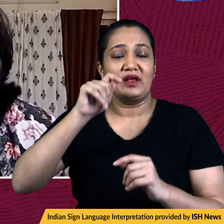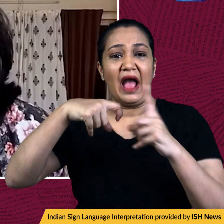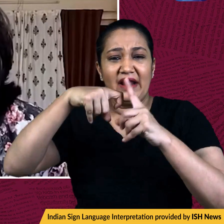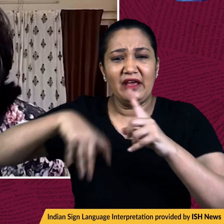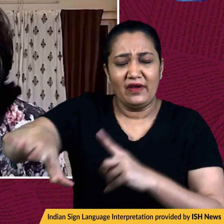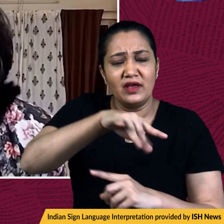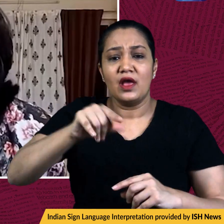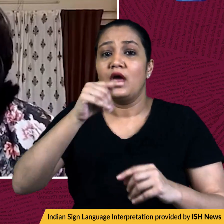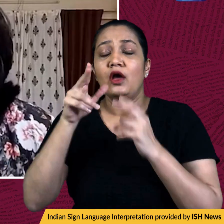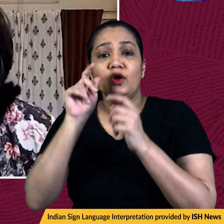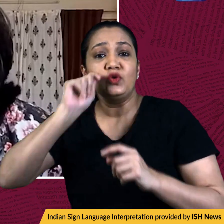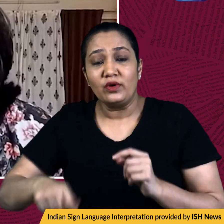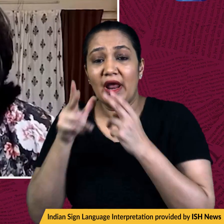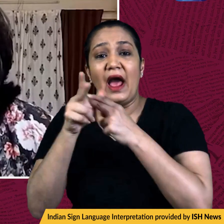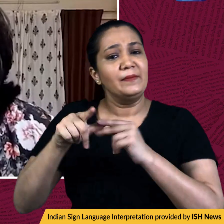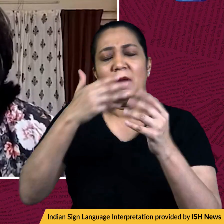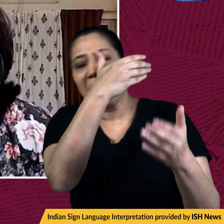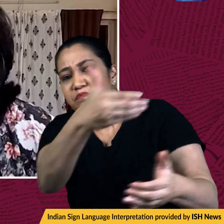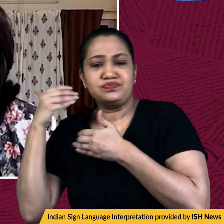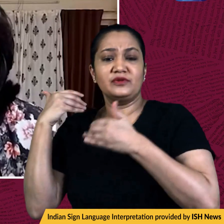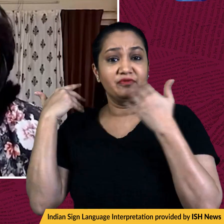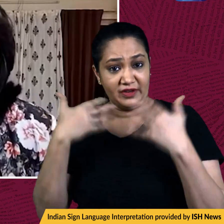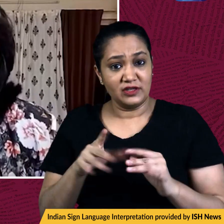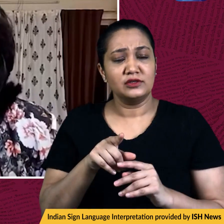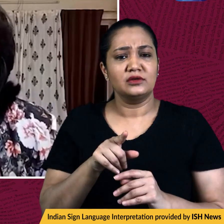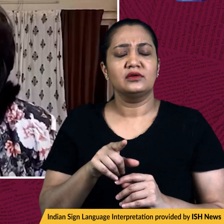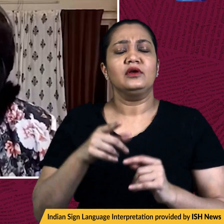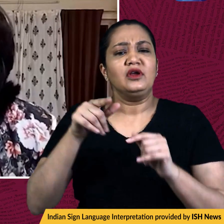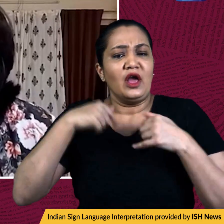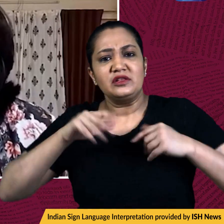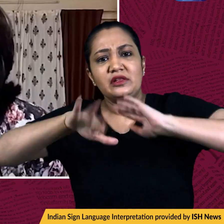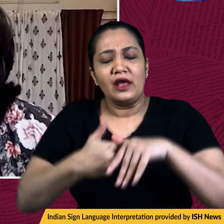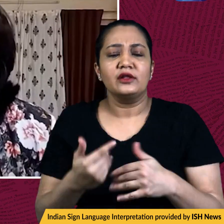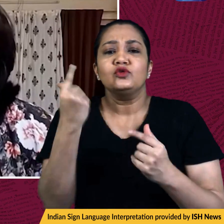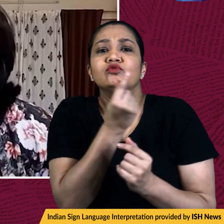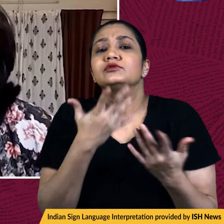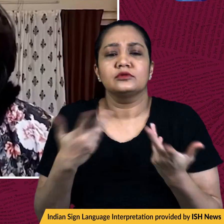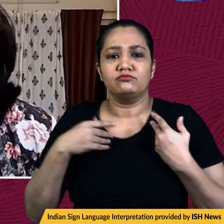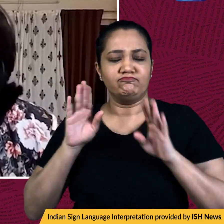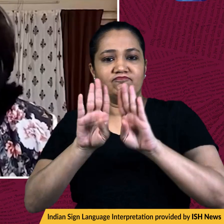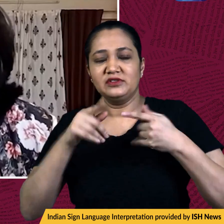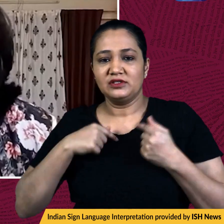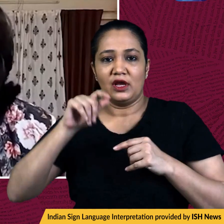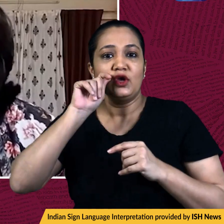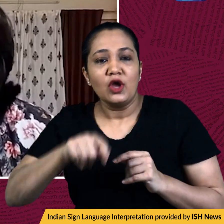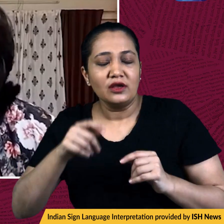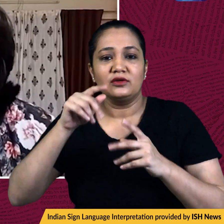had been taken hostage by Ukrainian security forces who were using them as, and I quote, a human sheet.